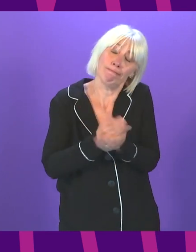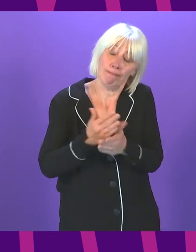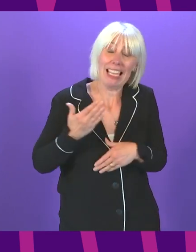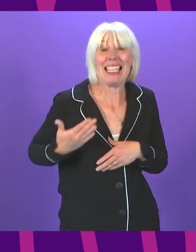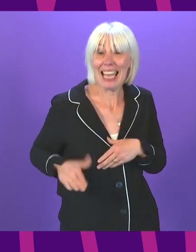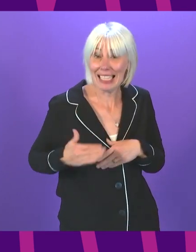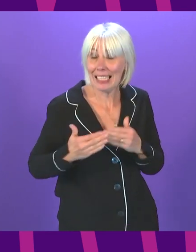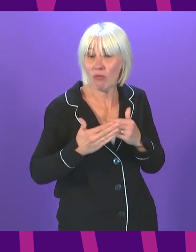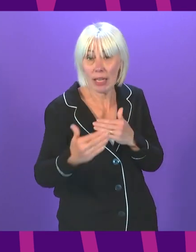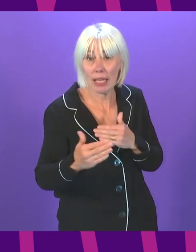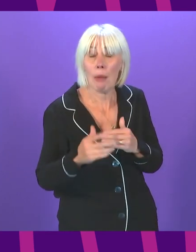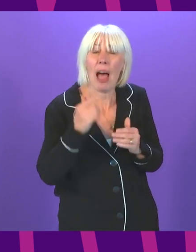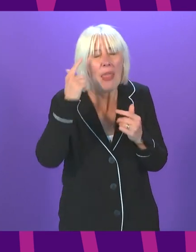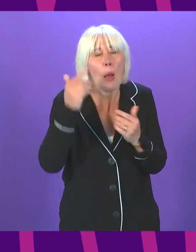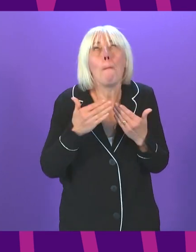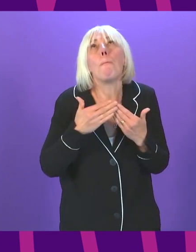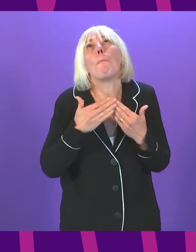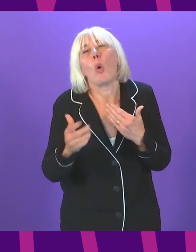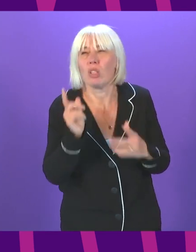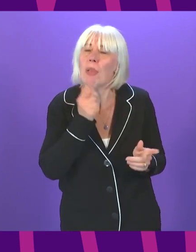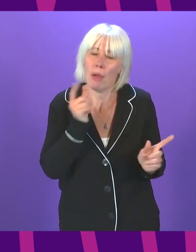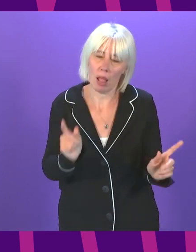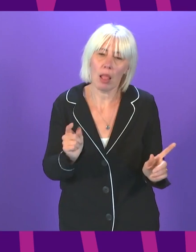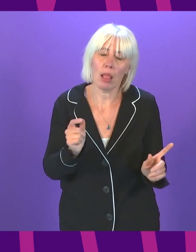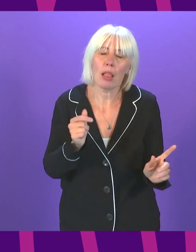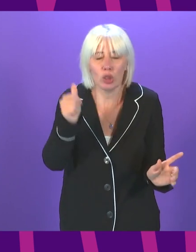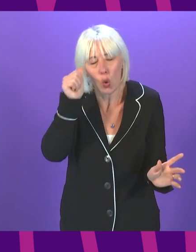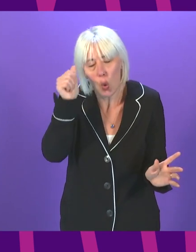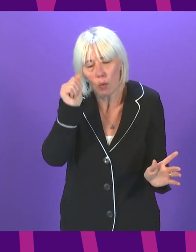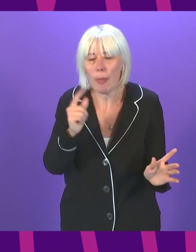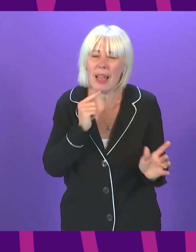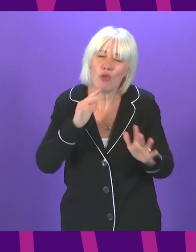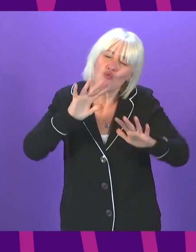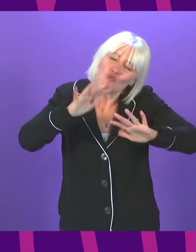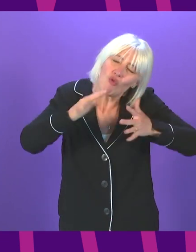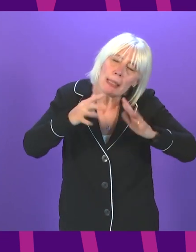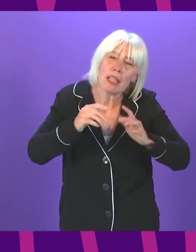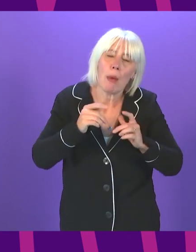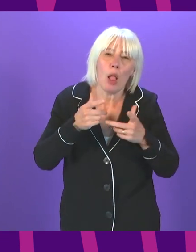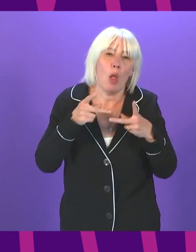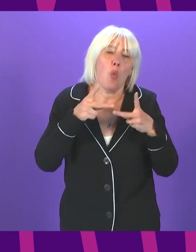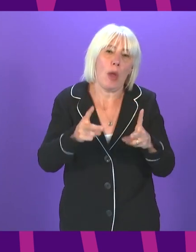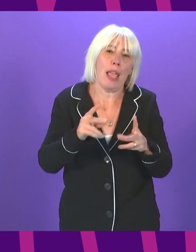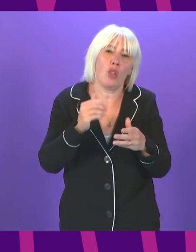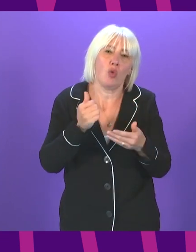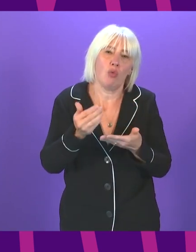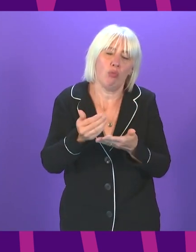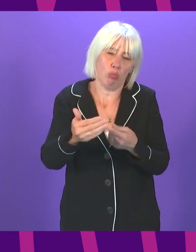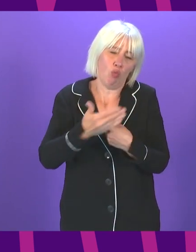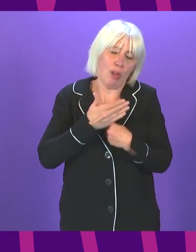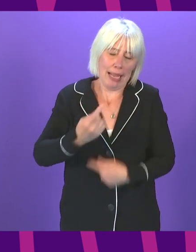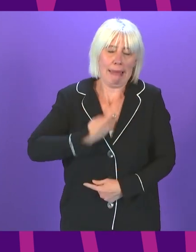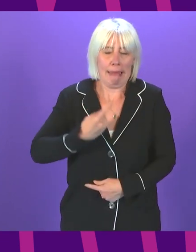people, I appreciate not everybody, but most people consider that it is a reasonably small price to pay to help keep themselves and others